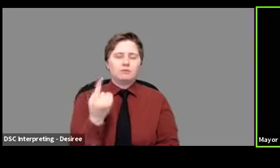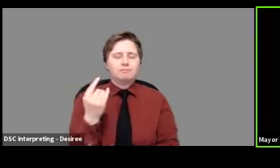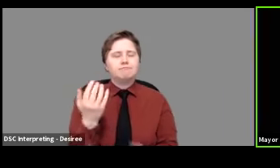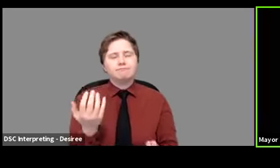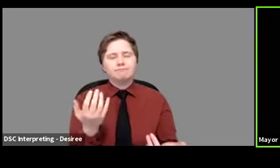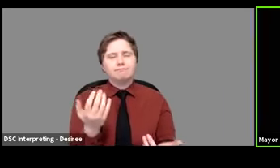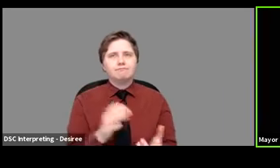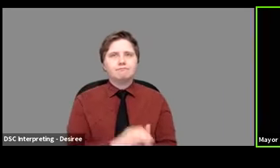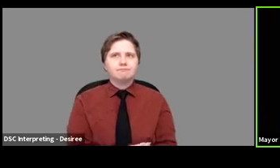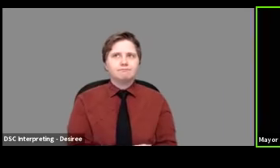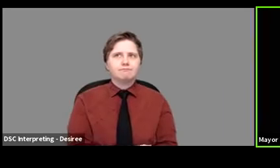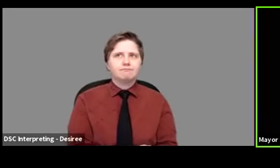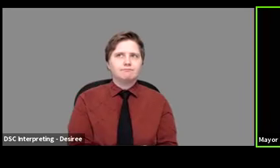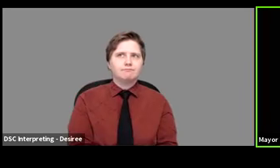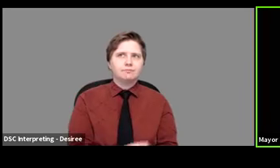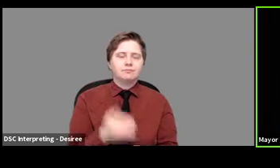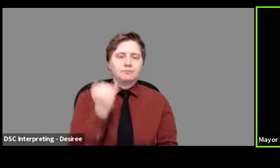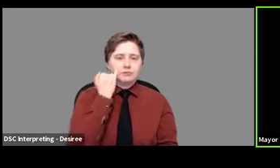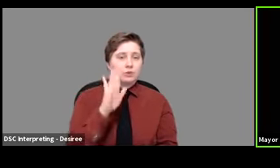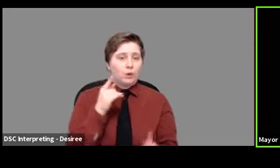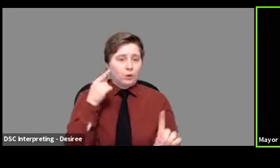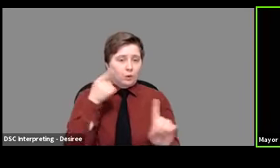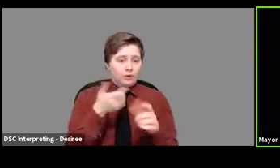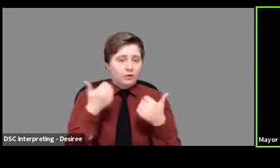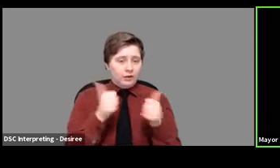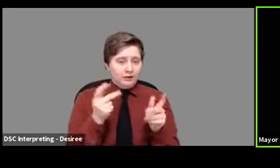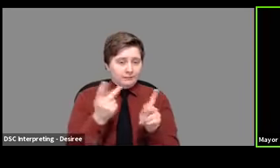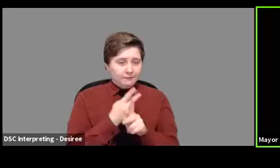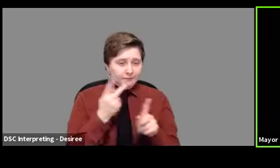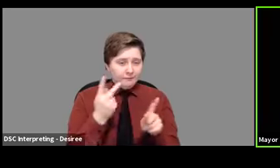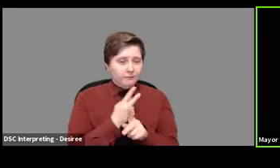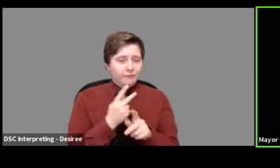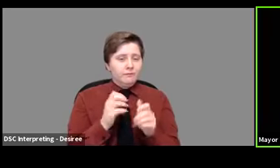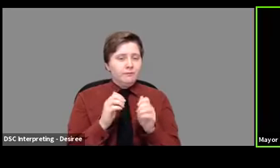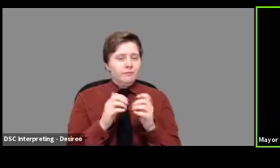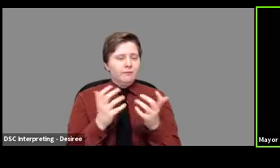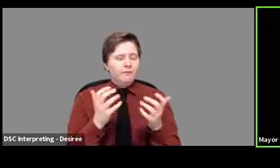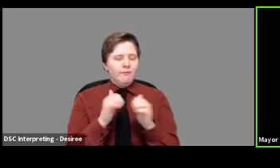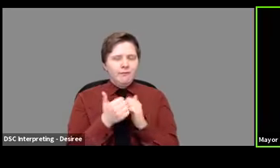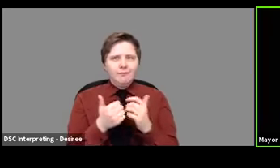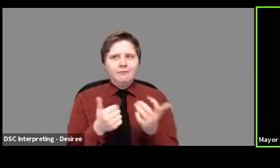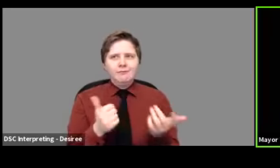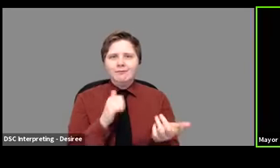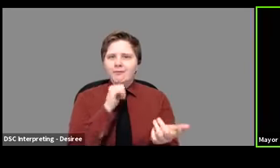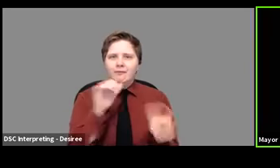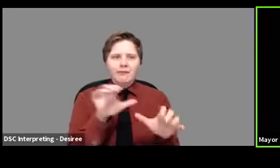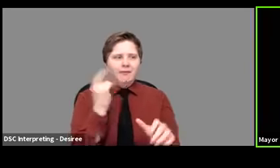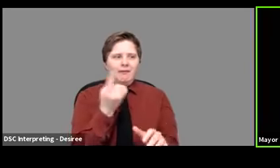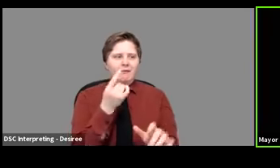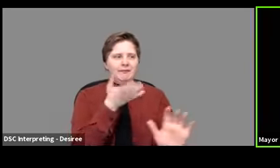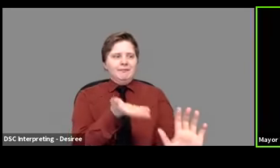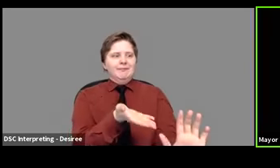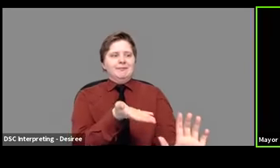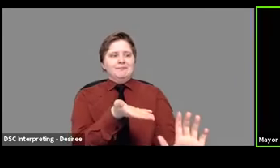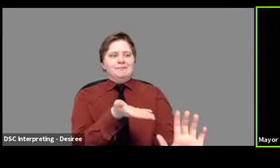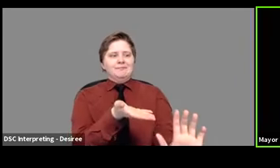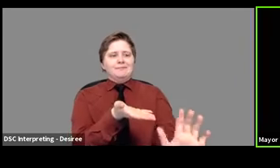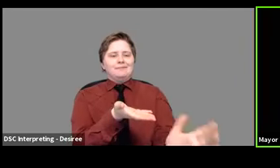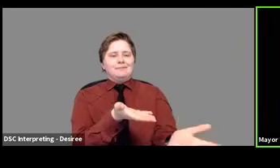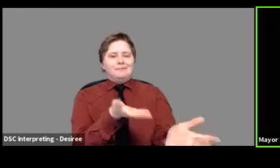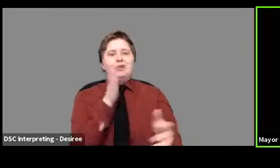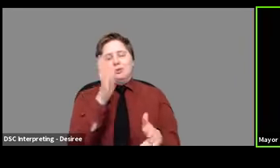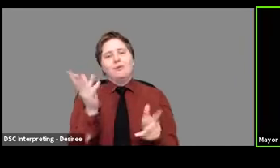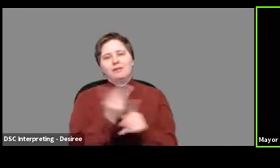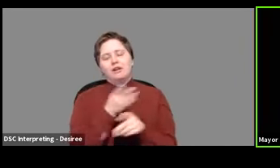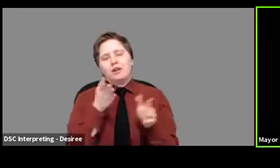your goal is to try to find a way, uh, to not do something, you know, you'll, I'm sure you'll